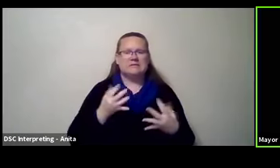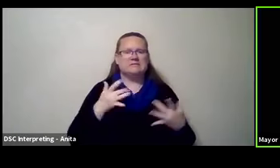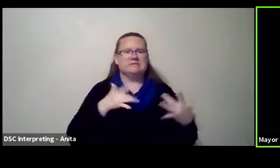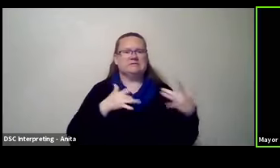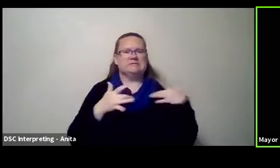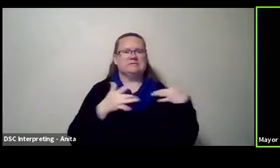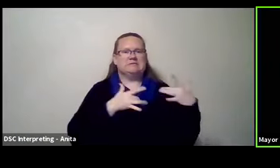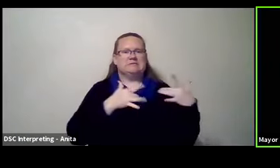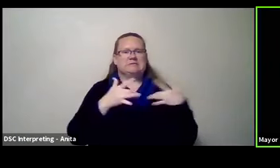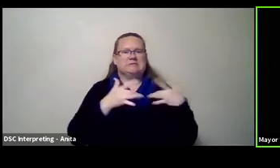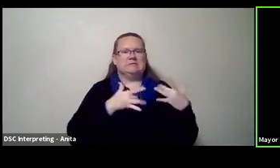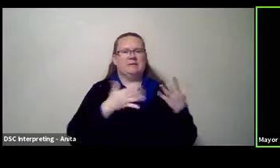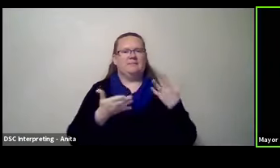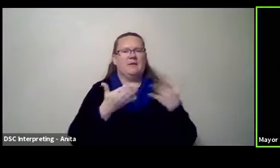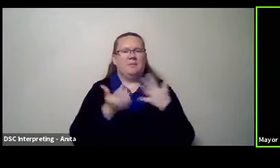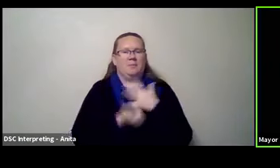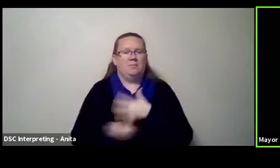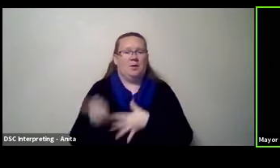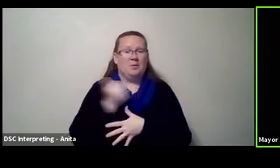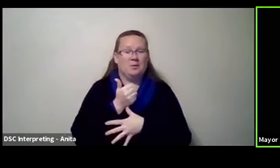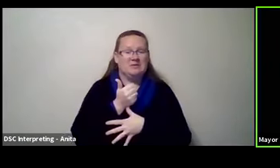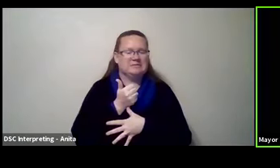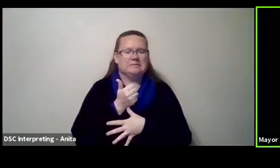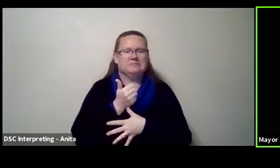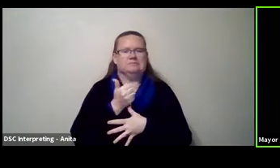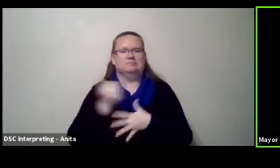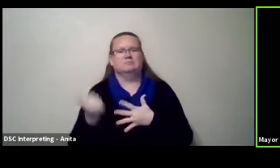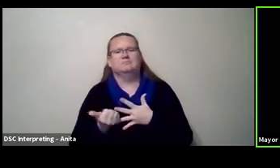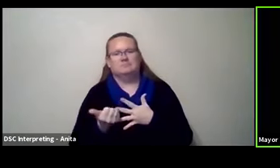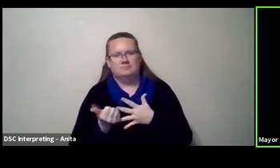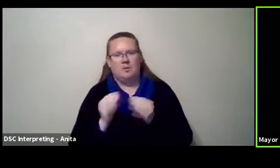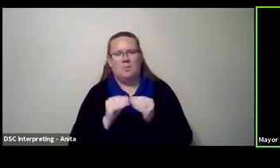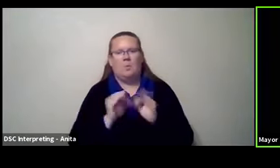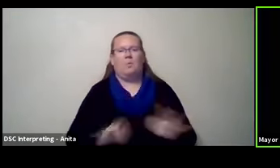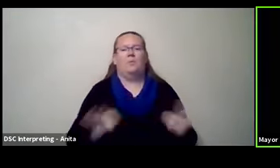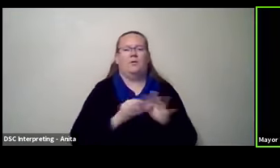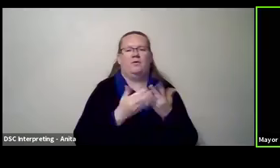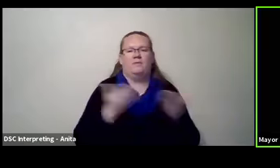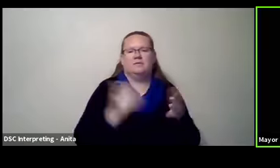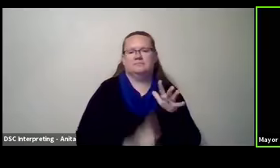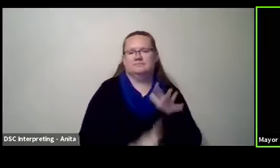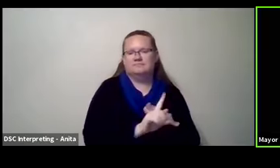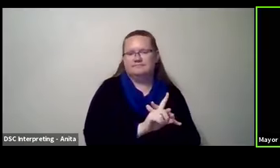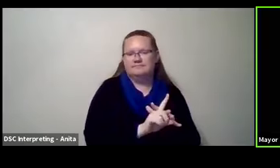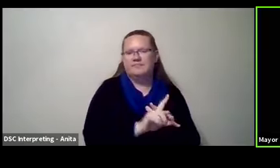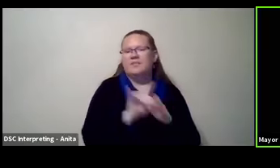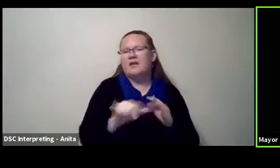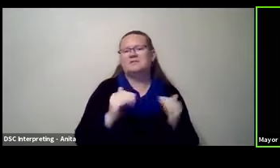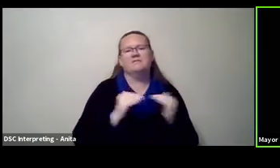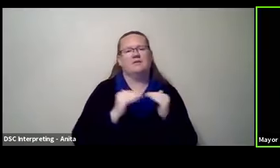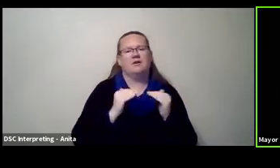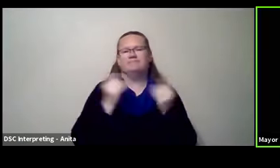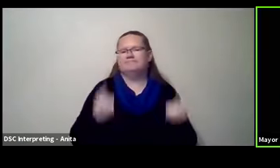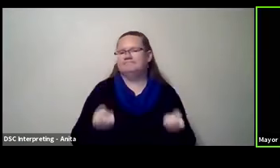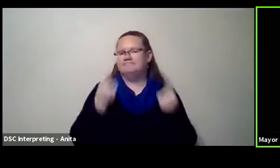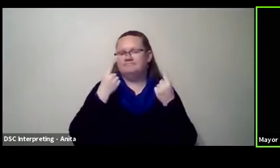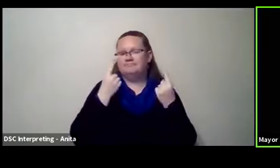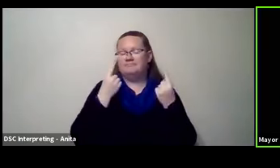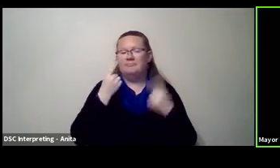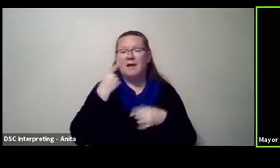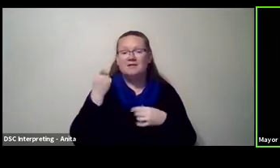maybe priorities have changed and that, that, that is fair and understandable. So the world has changed. Um,